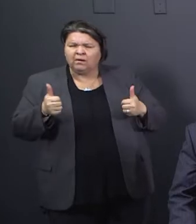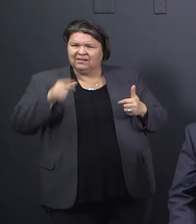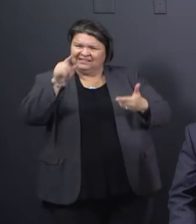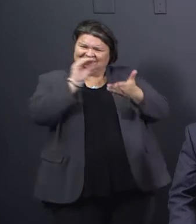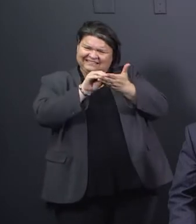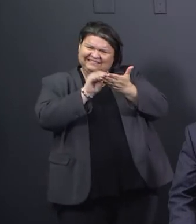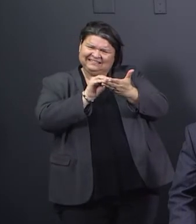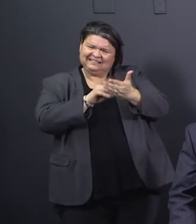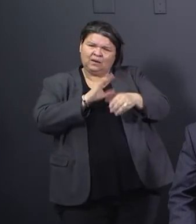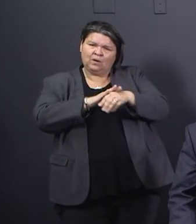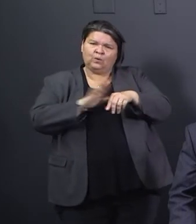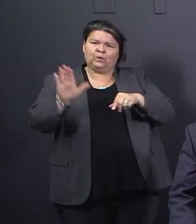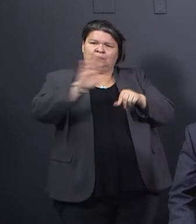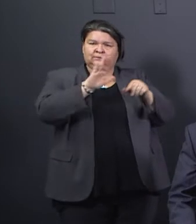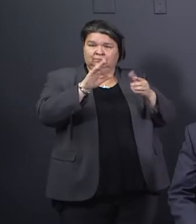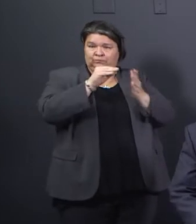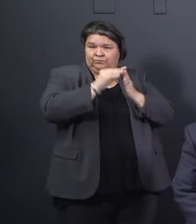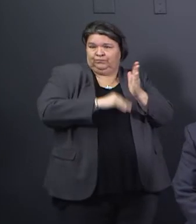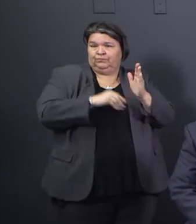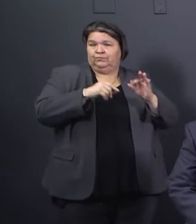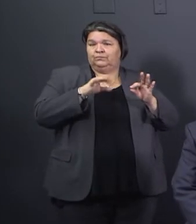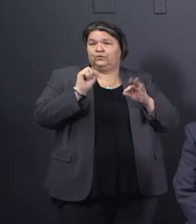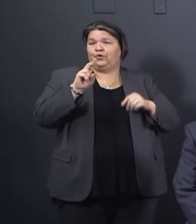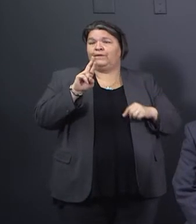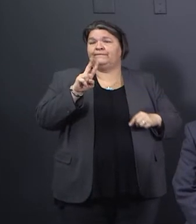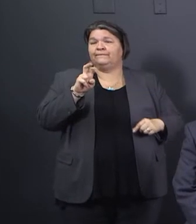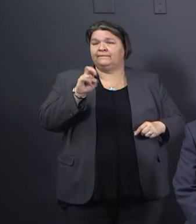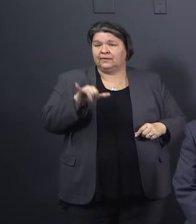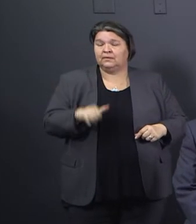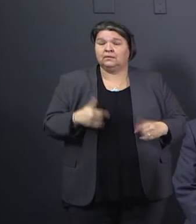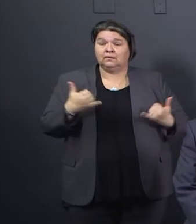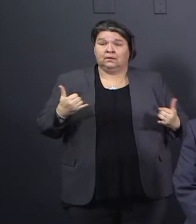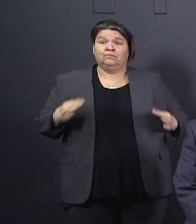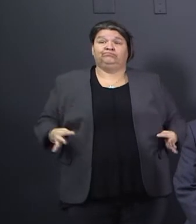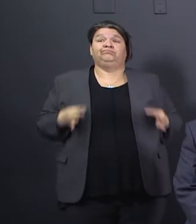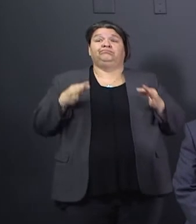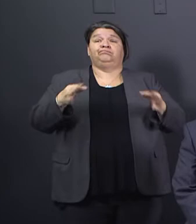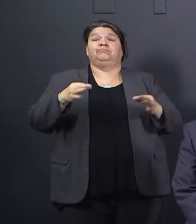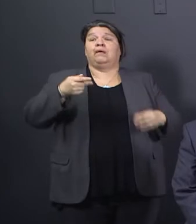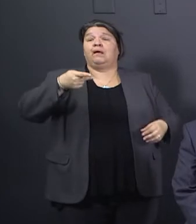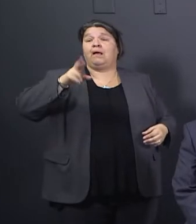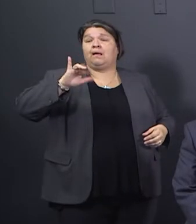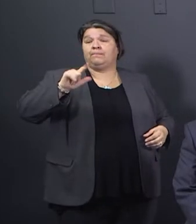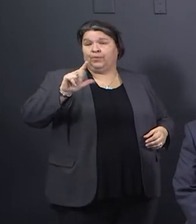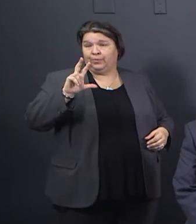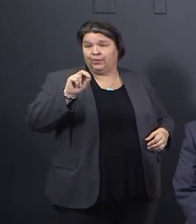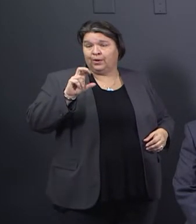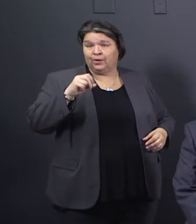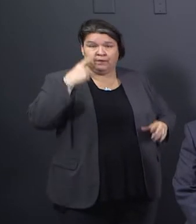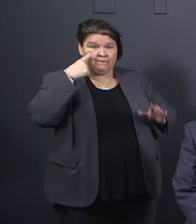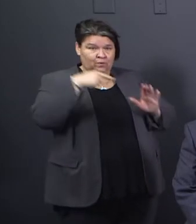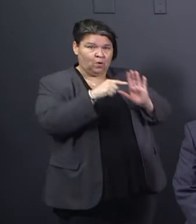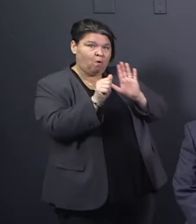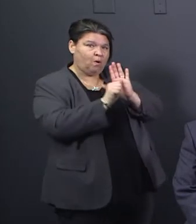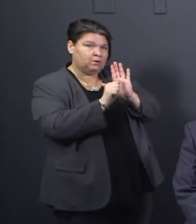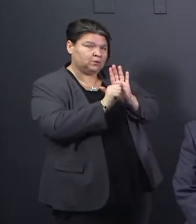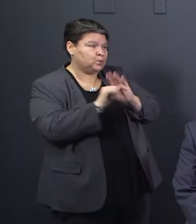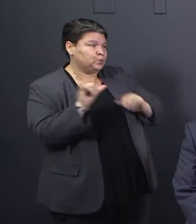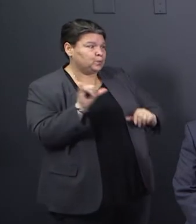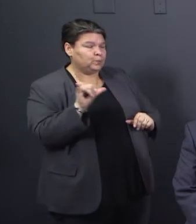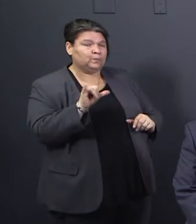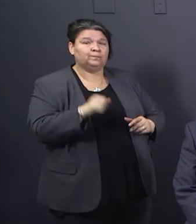We moved to April the 30th, and then we also then moved into compliance with the